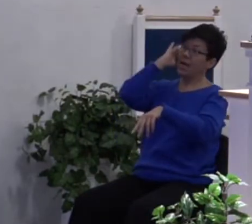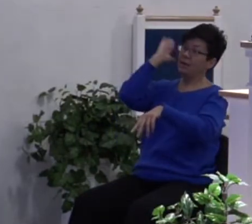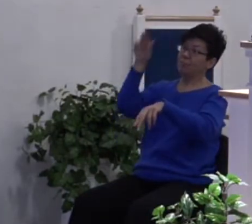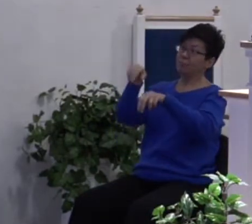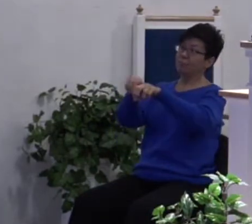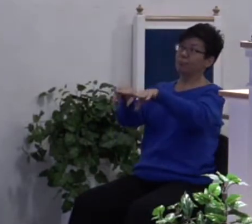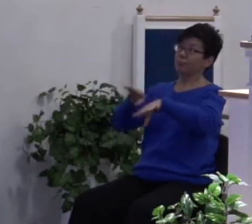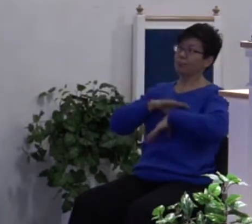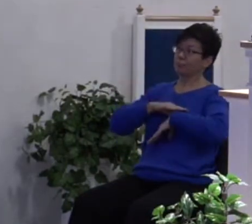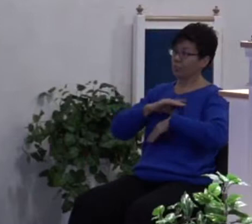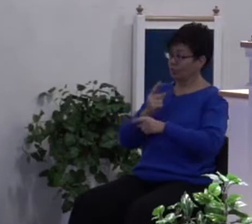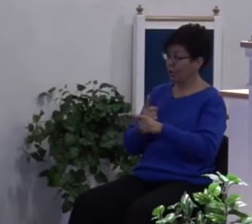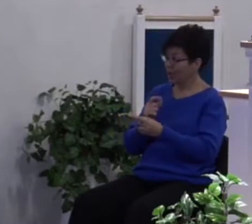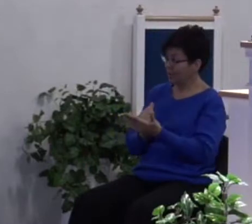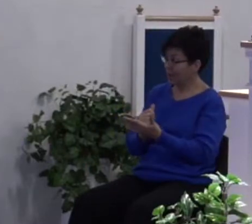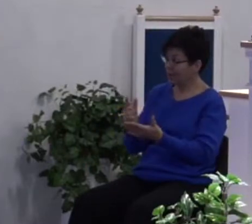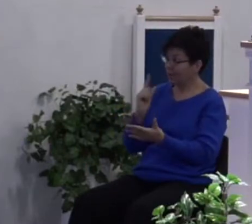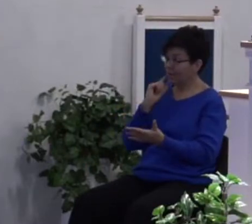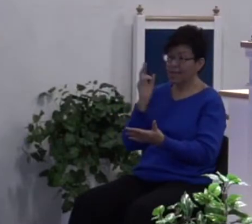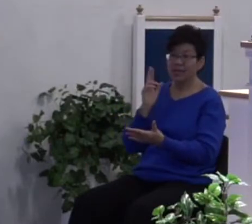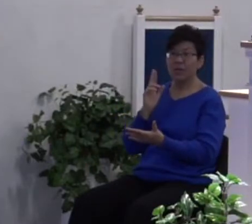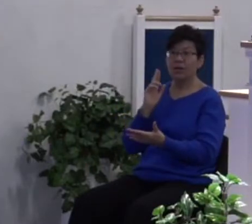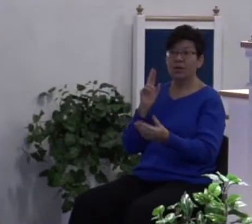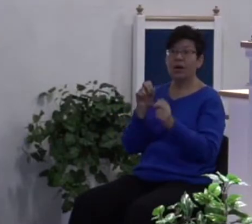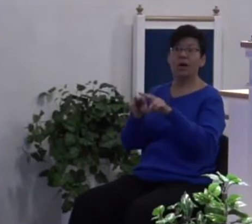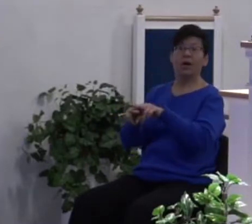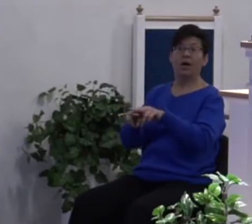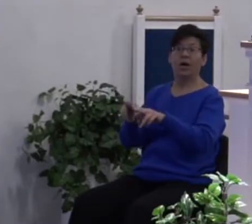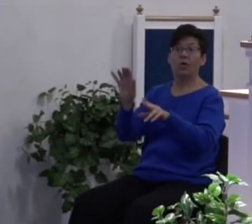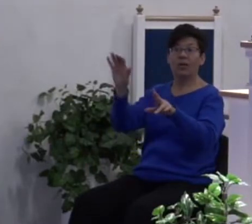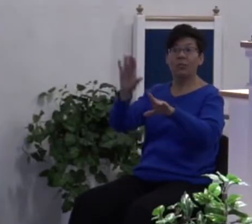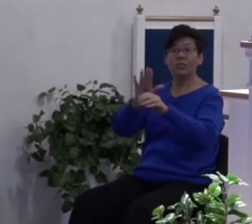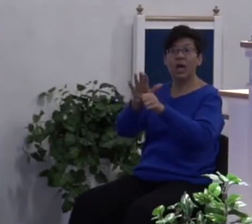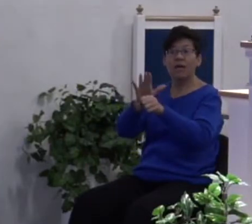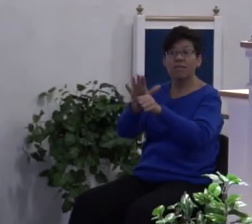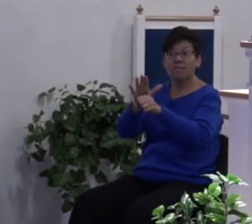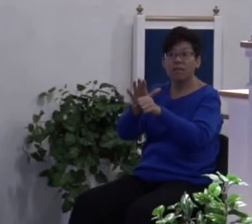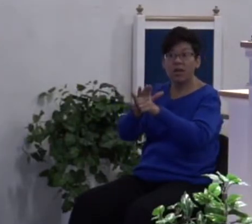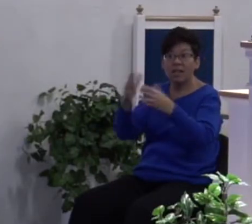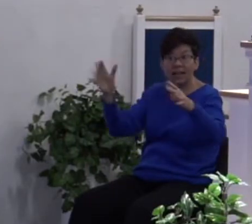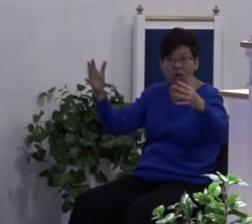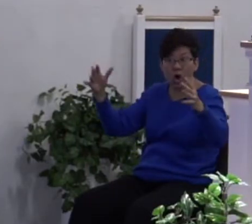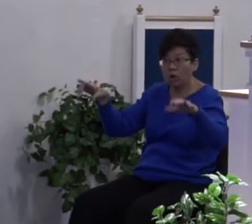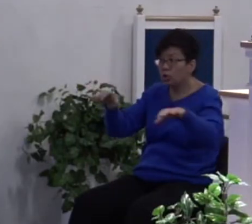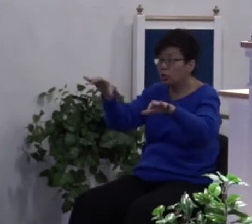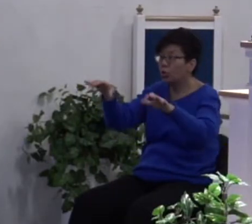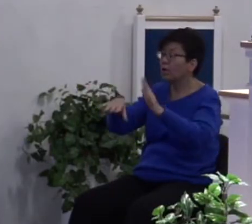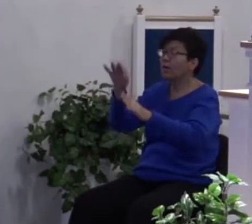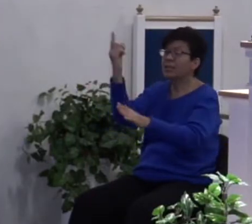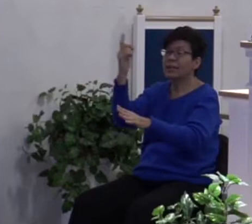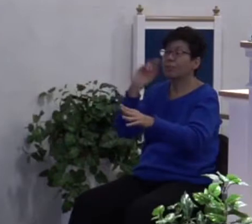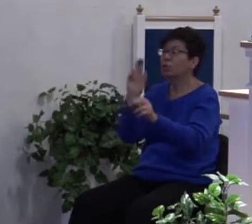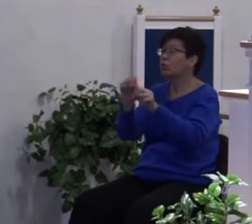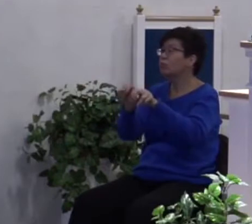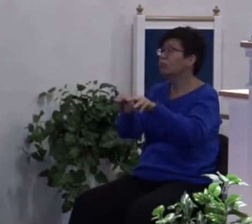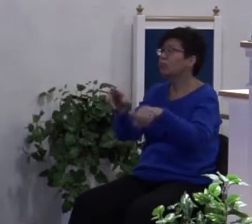Amen. If jumping in the bed was what it took then that's all you have to do. Just find somebody that you can jump in the bed with and stay with them.